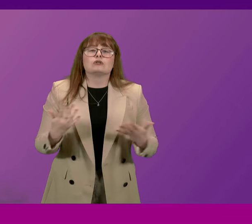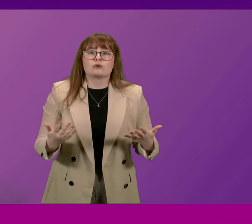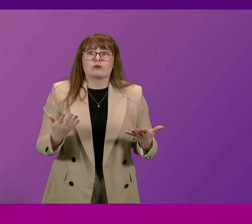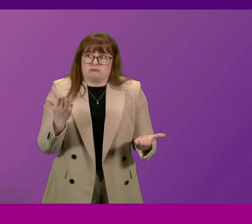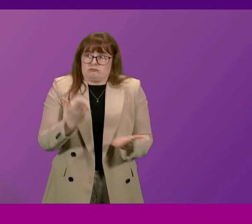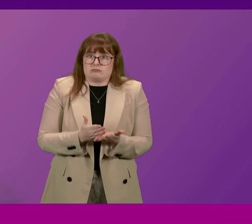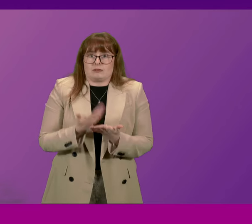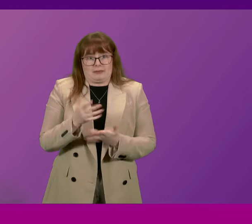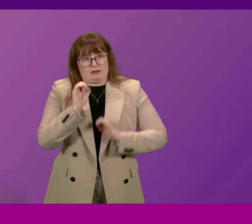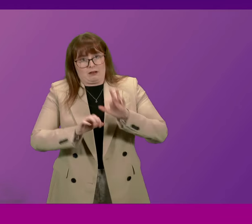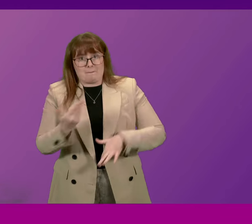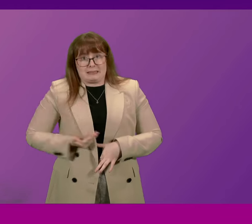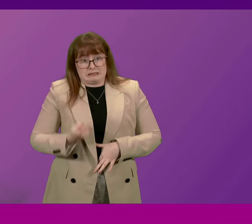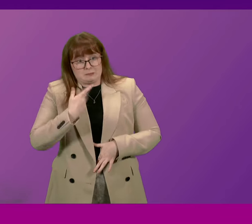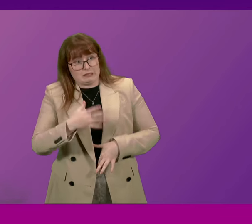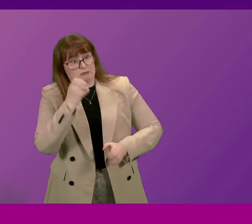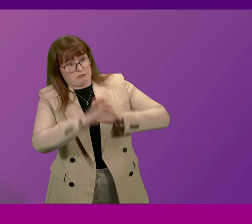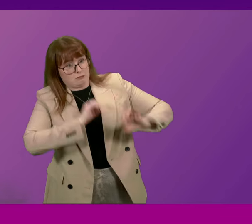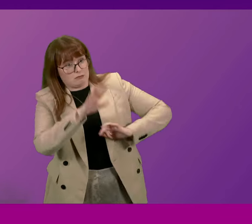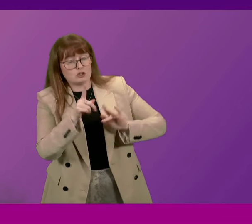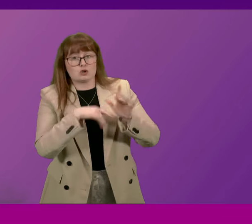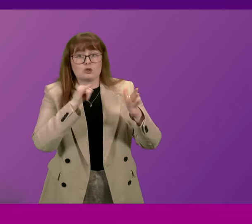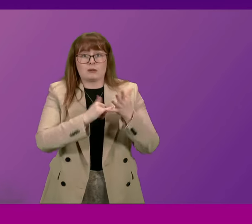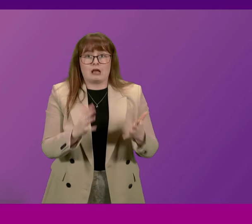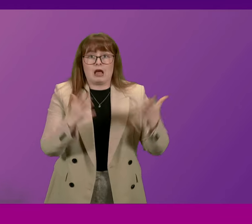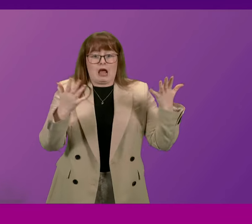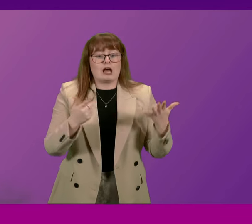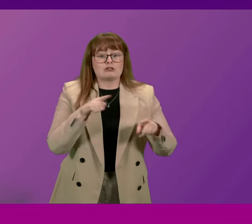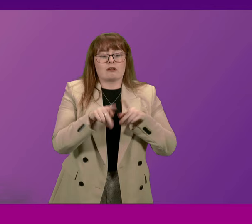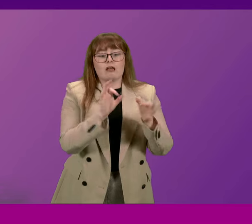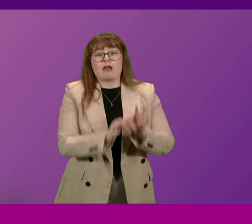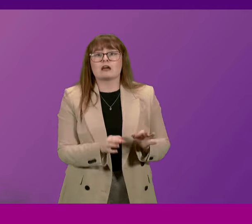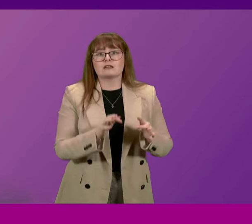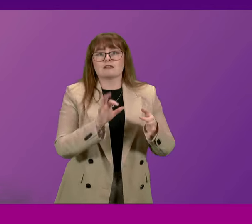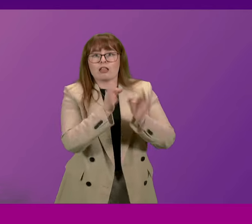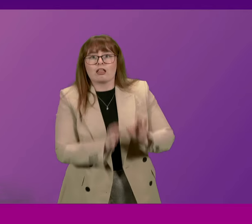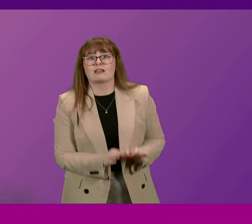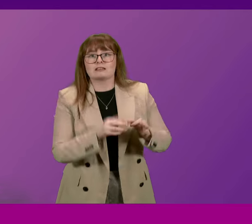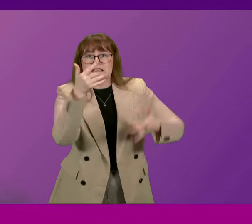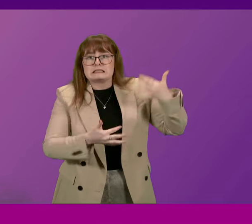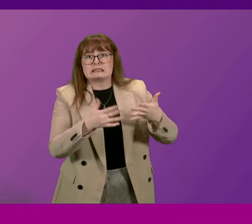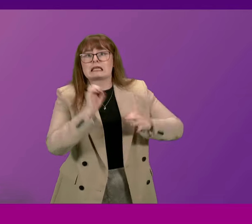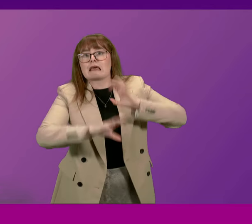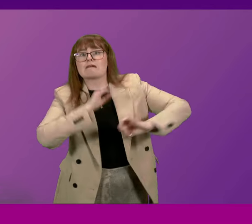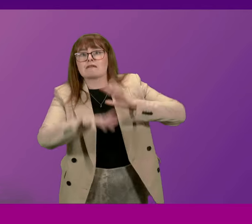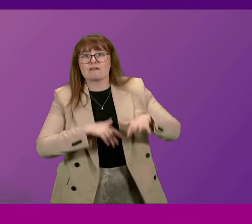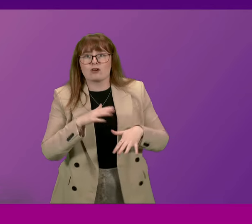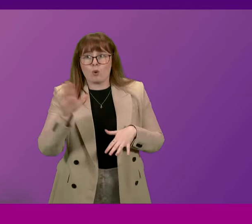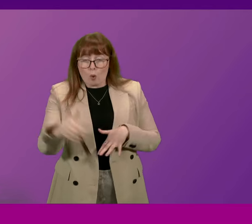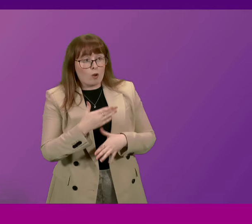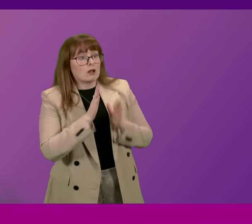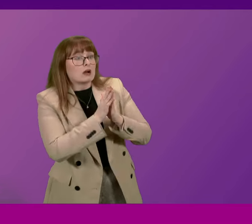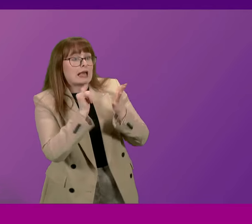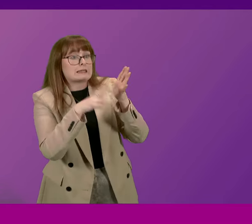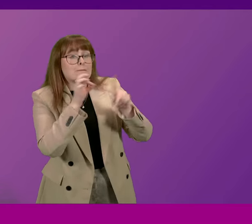reality of what businesses are saying, John Swinney reaches for his big book of selective statistics. And everyone is pleading for the SNP to change